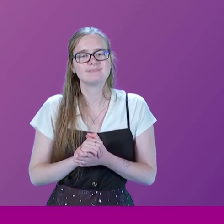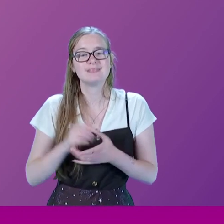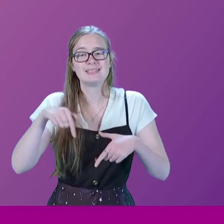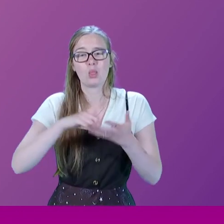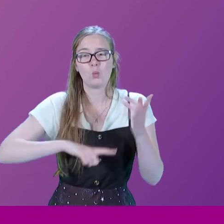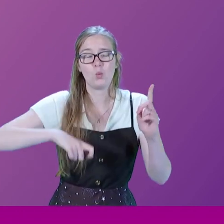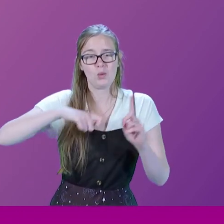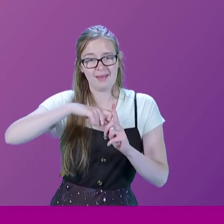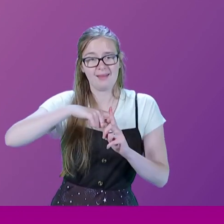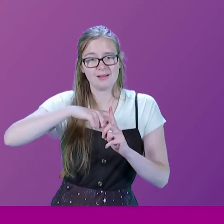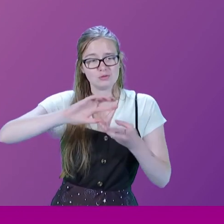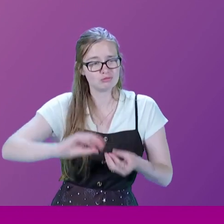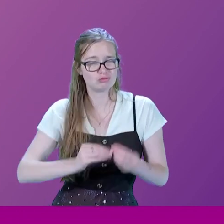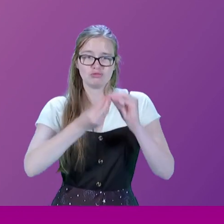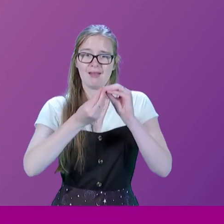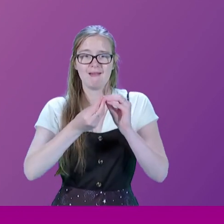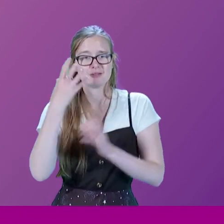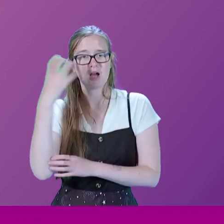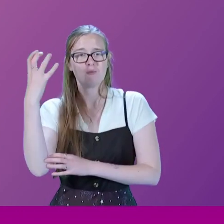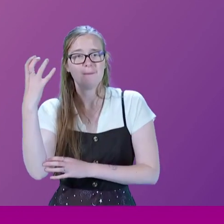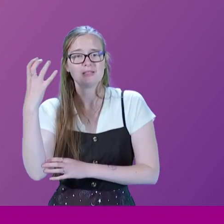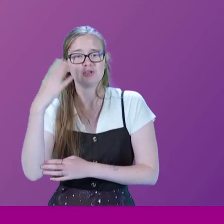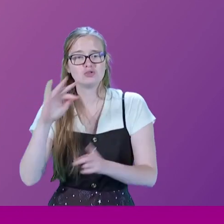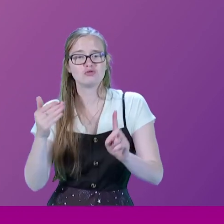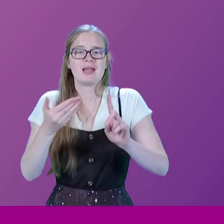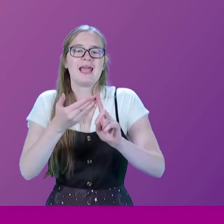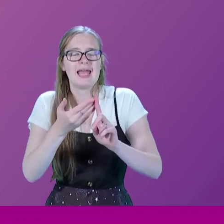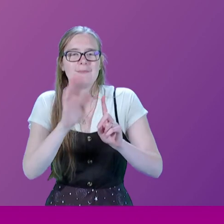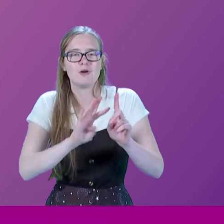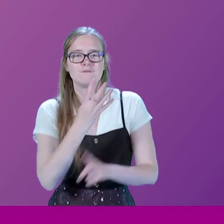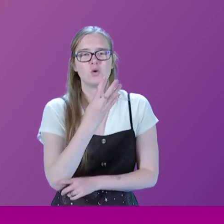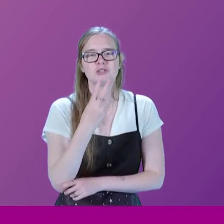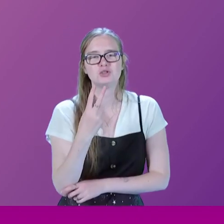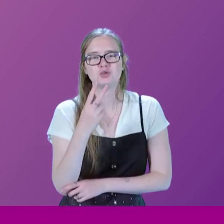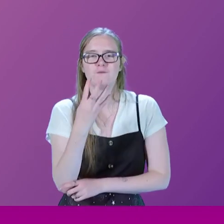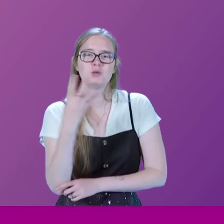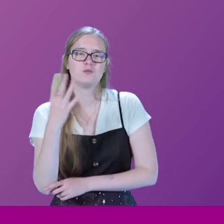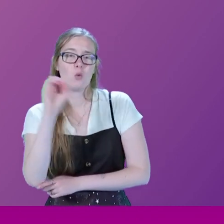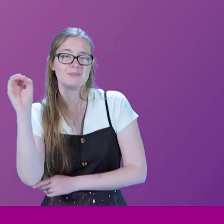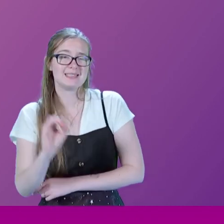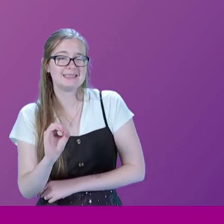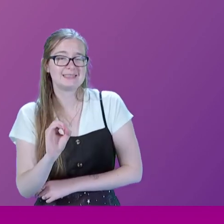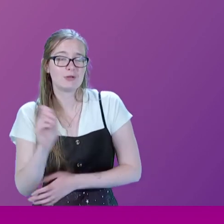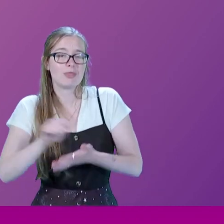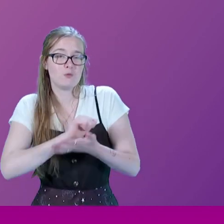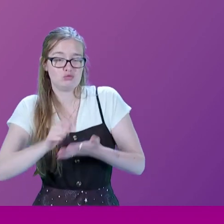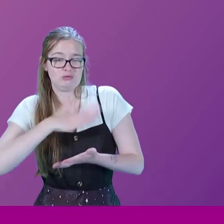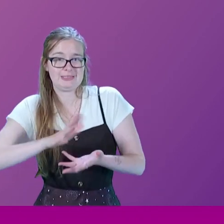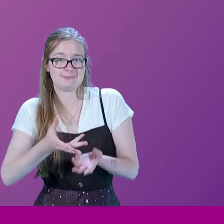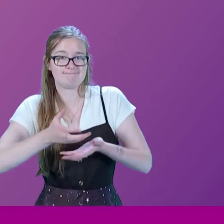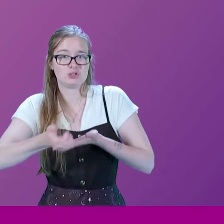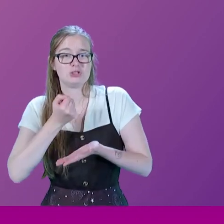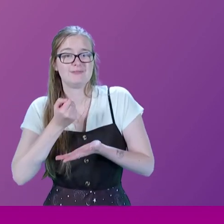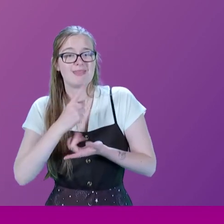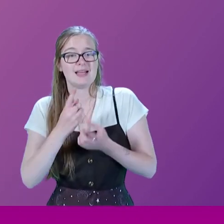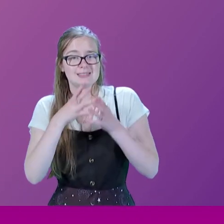Kingdom, to form a government, you are aiming to get about 42%, 43%, 44% of the vote. Well, that is